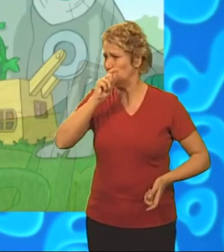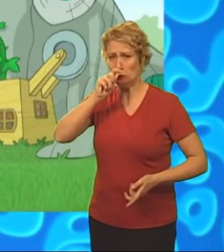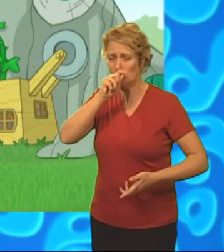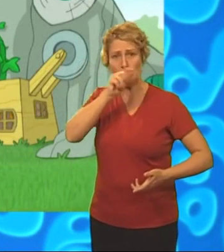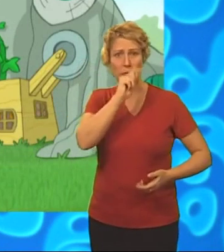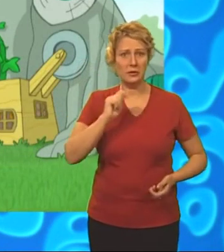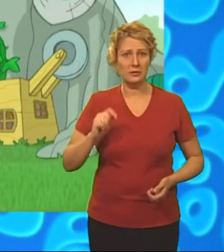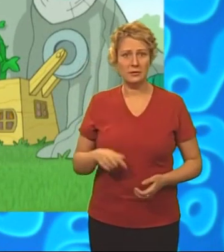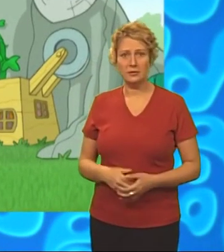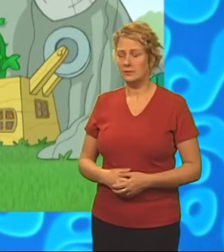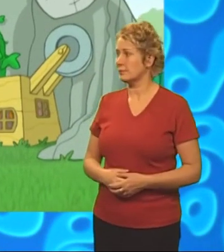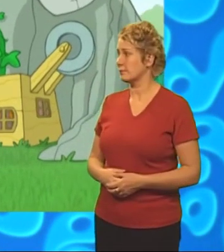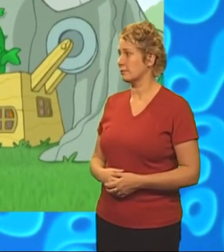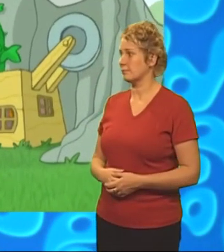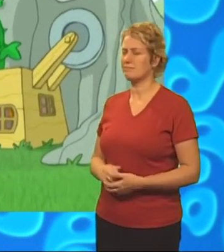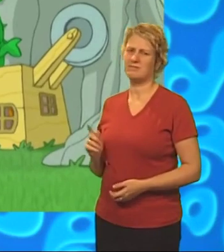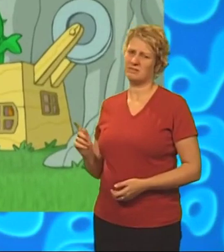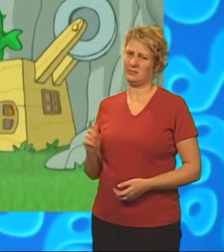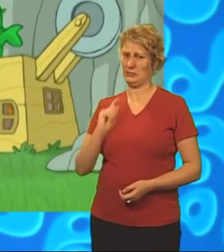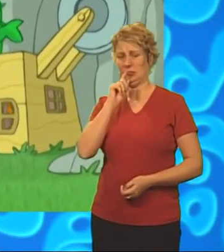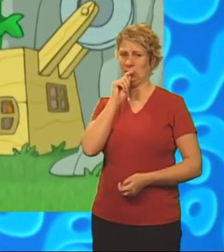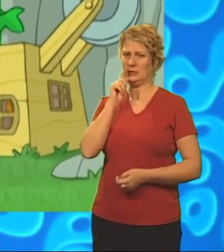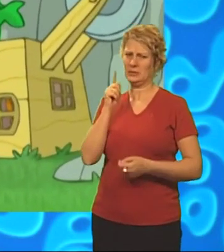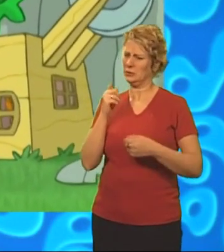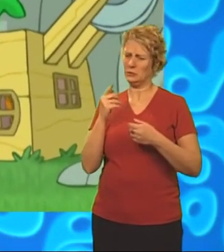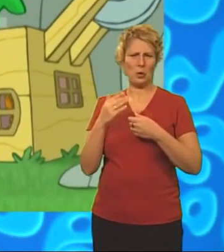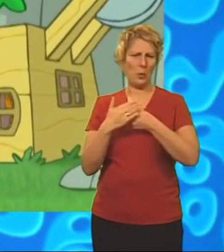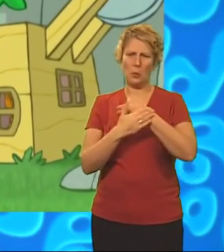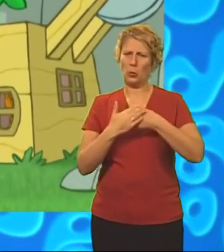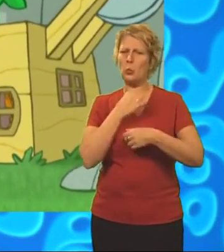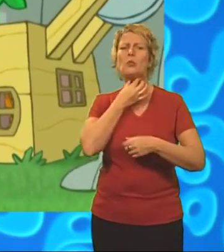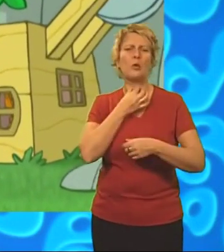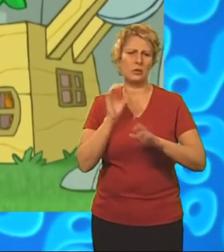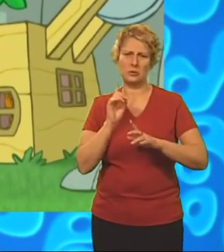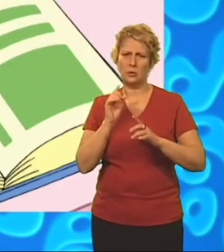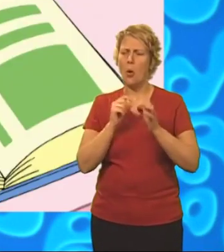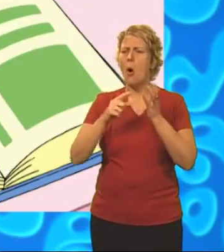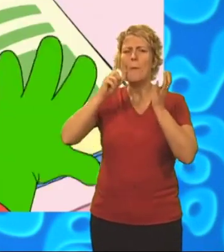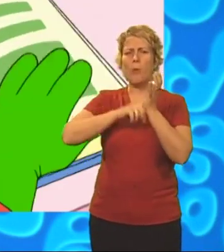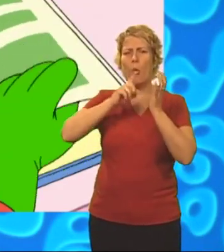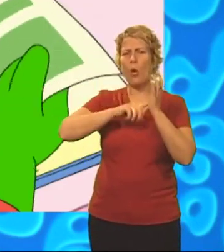Well, Chirpy's not a blue-throat or a bullfinch.